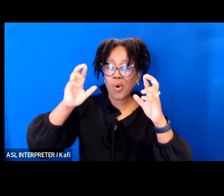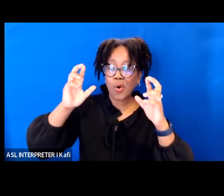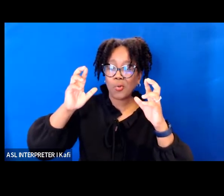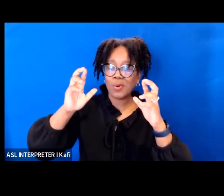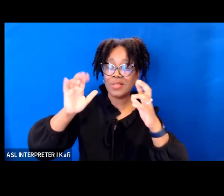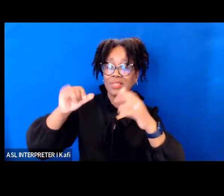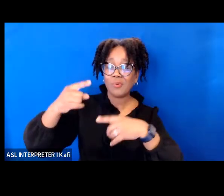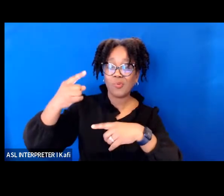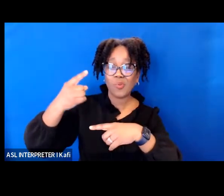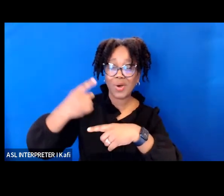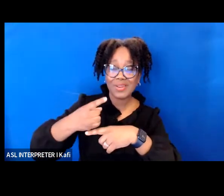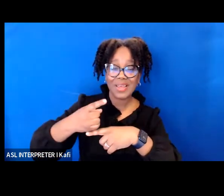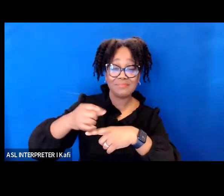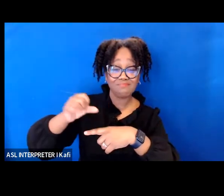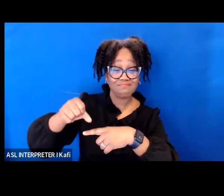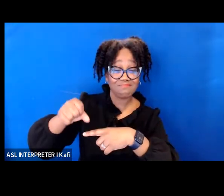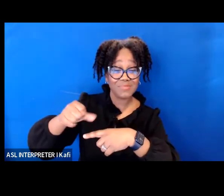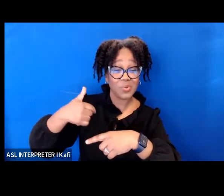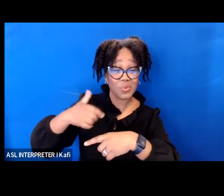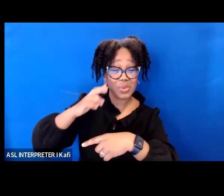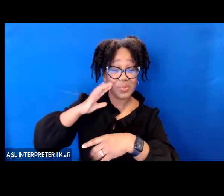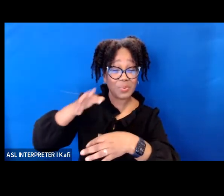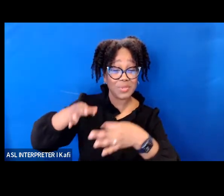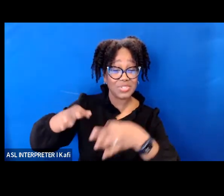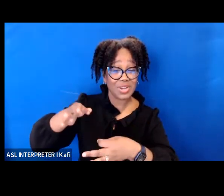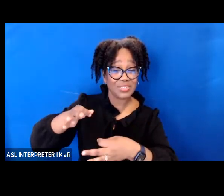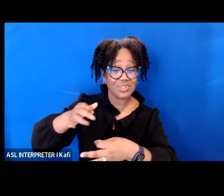merits rather than the color of our skin